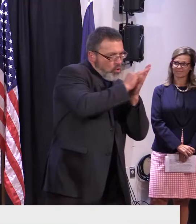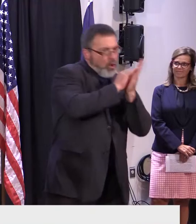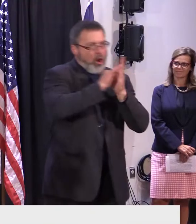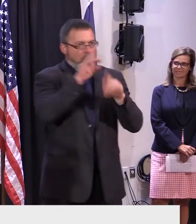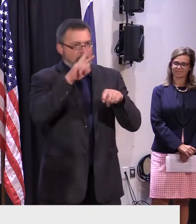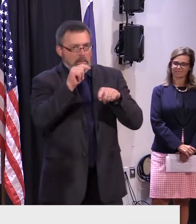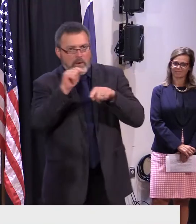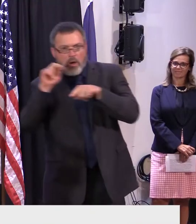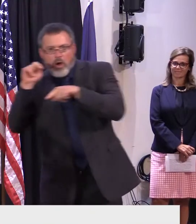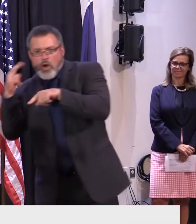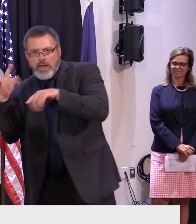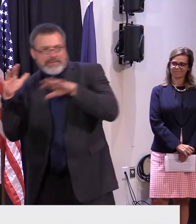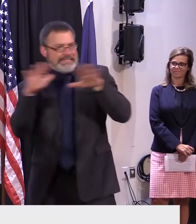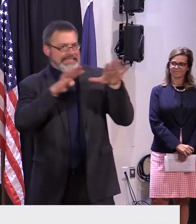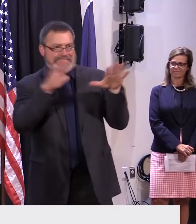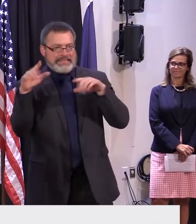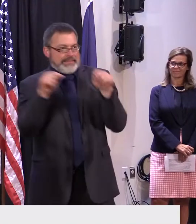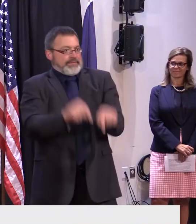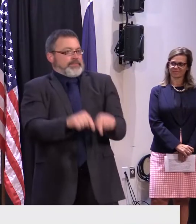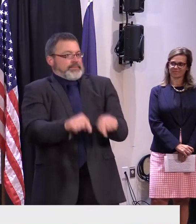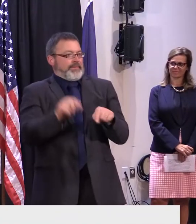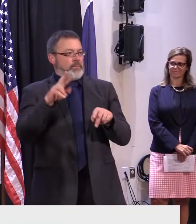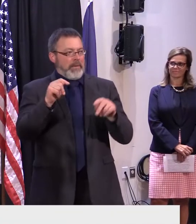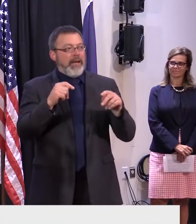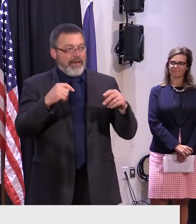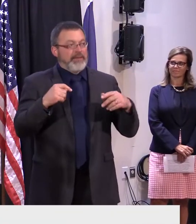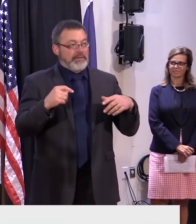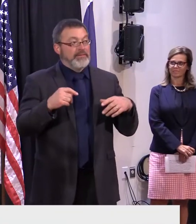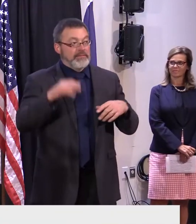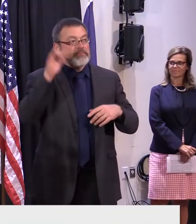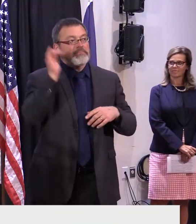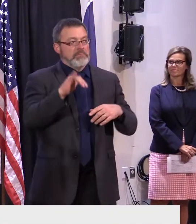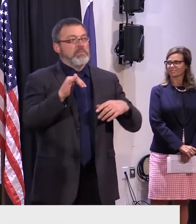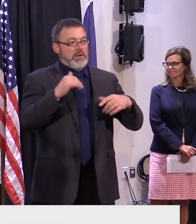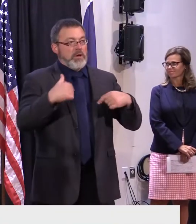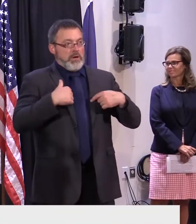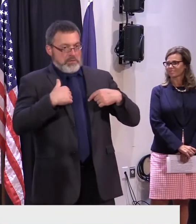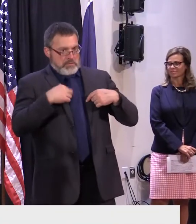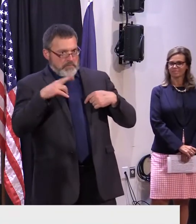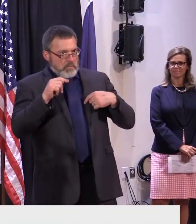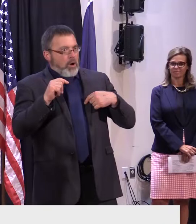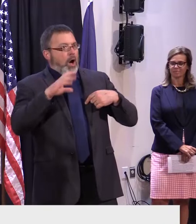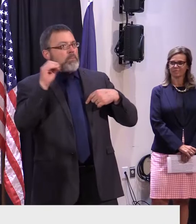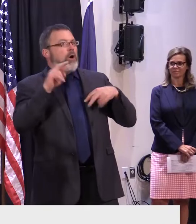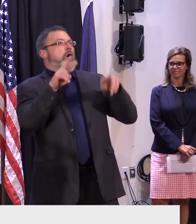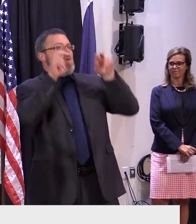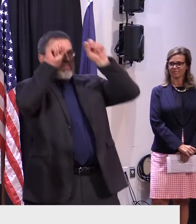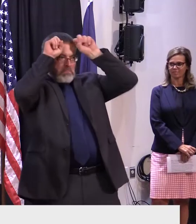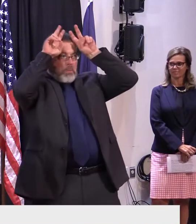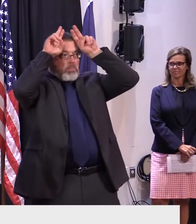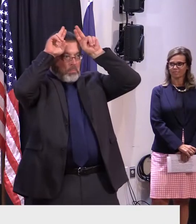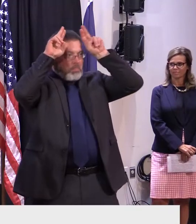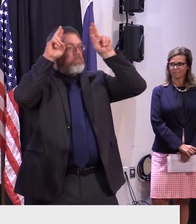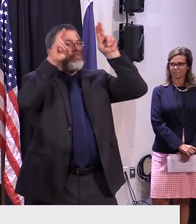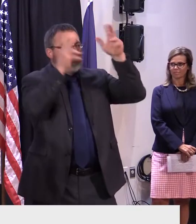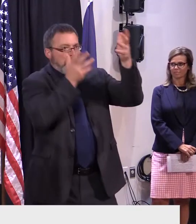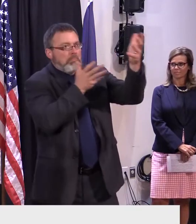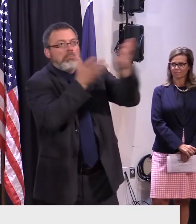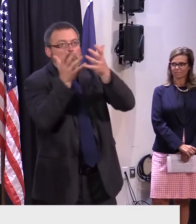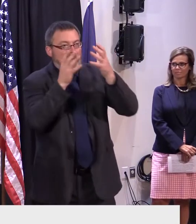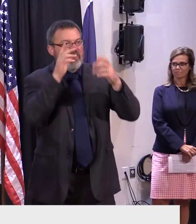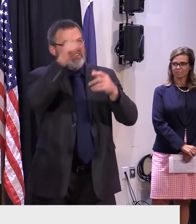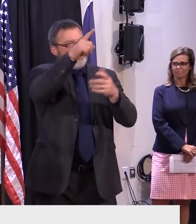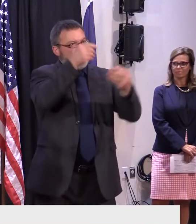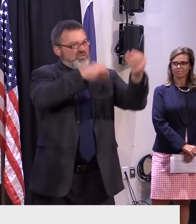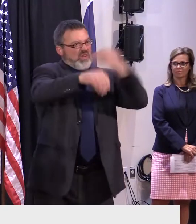businesses from Vermont that were up there were so impressed that the Governor actually spent time up there at the booth with them, was